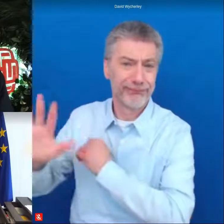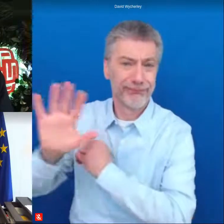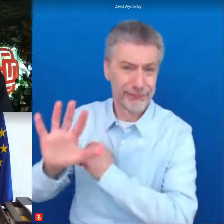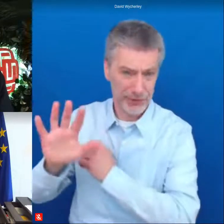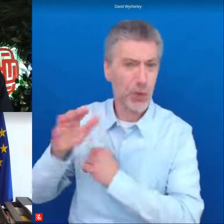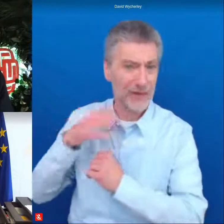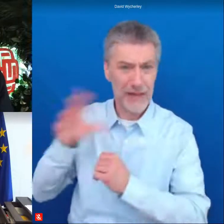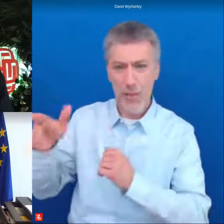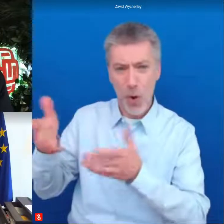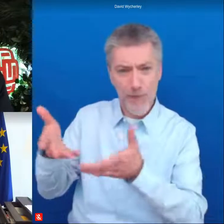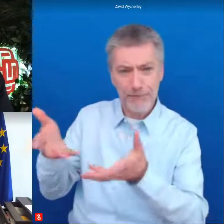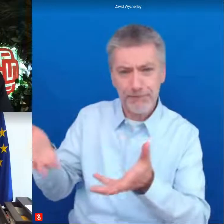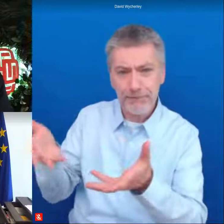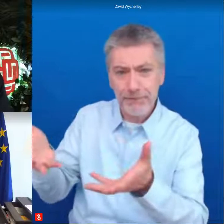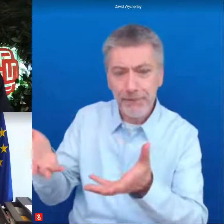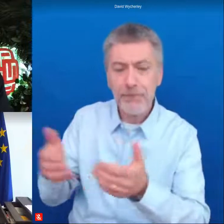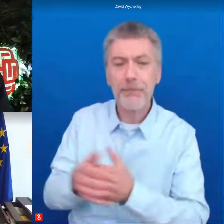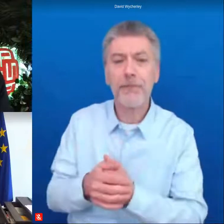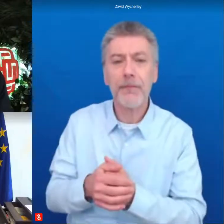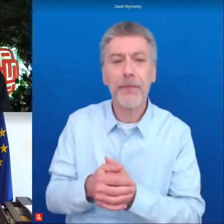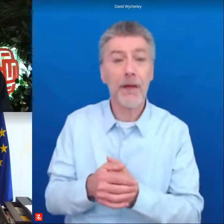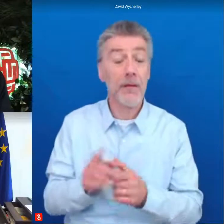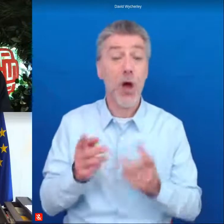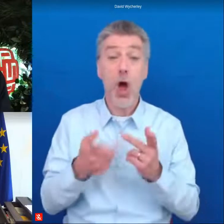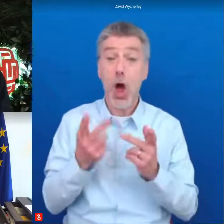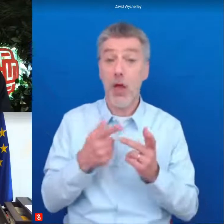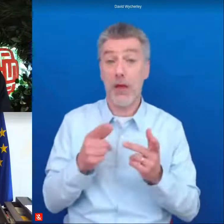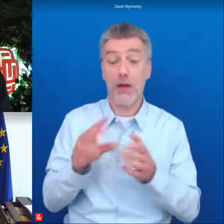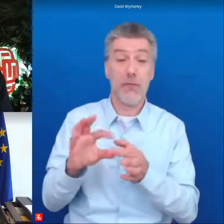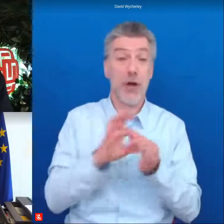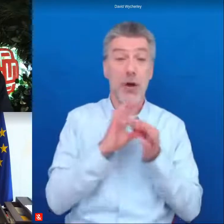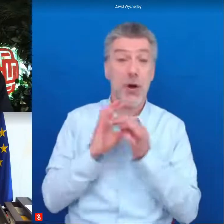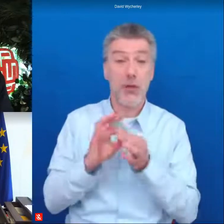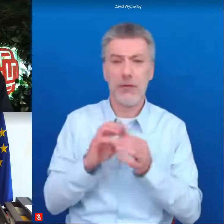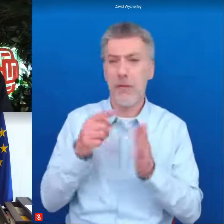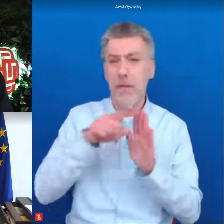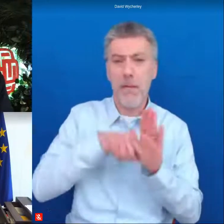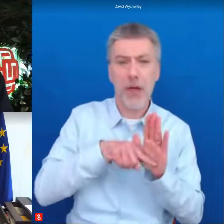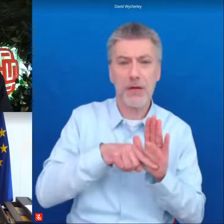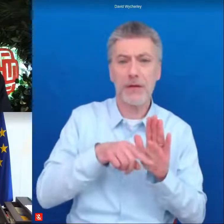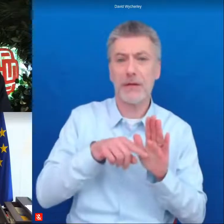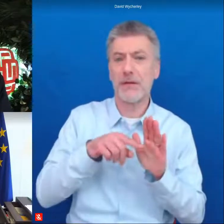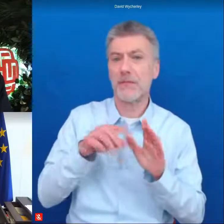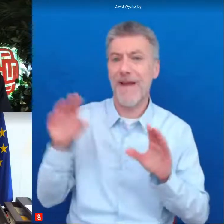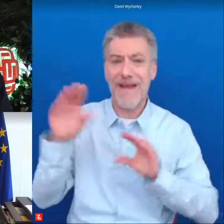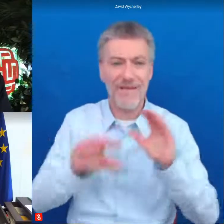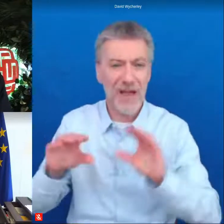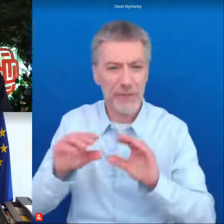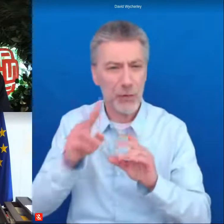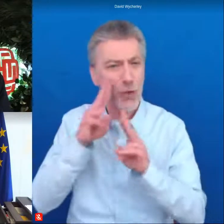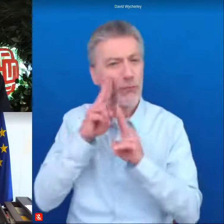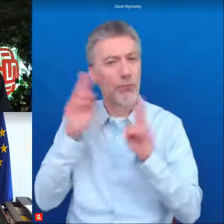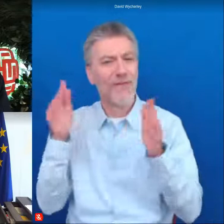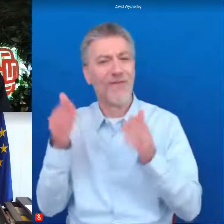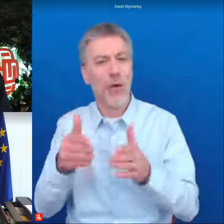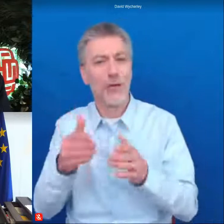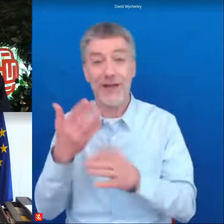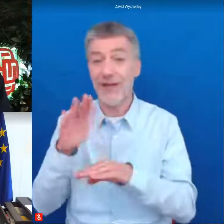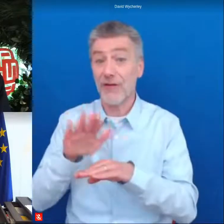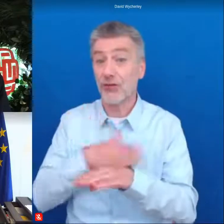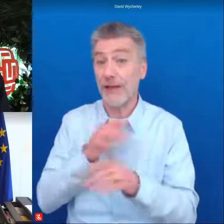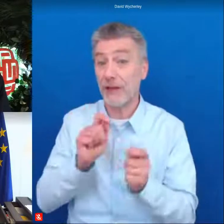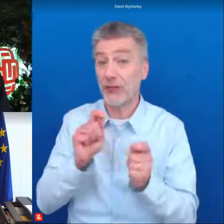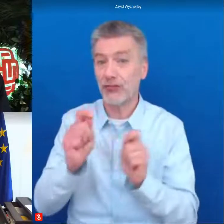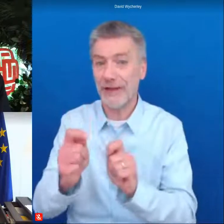growing proportion of cohesion policy investments uh target the green and digital digital transition and in the new program